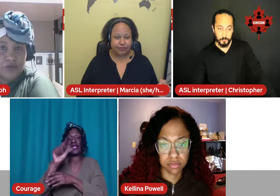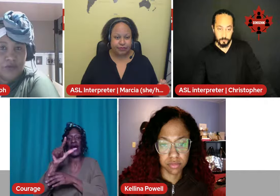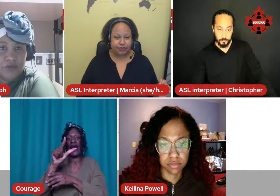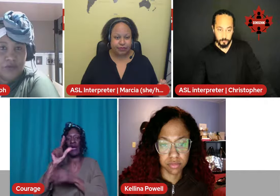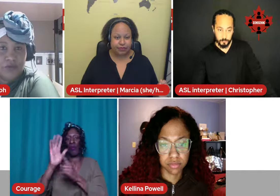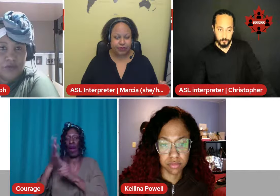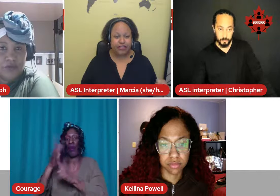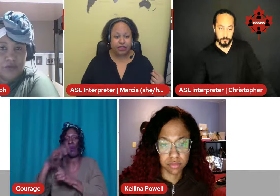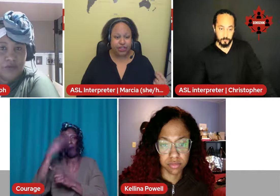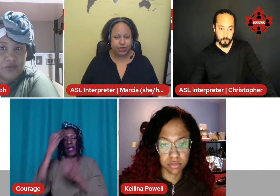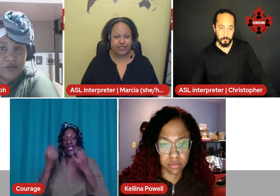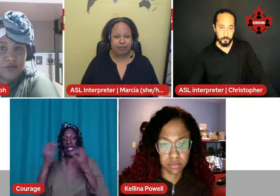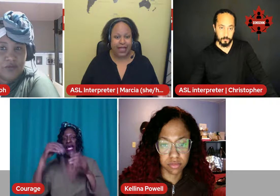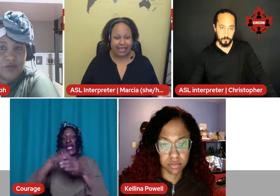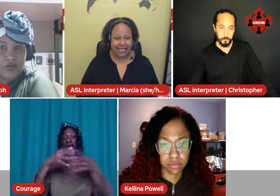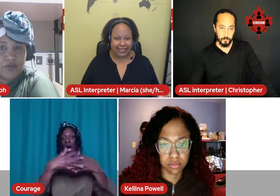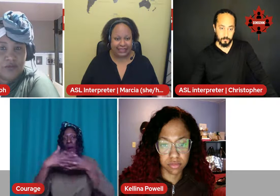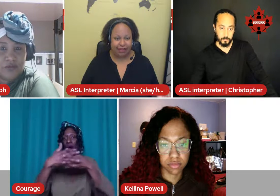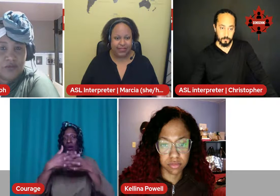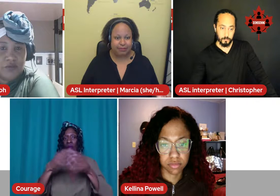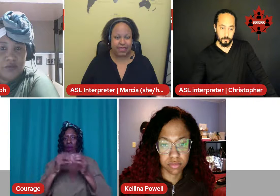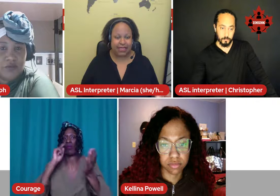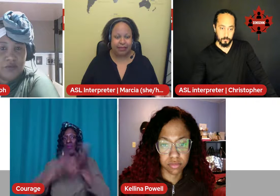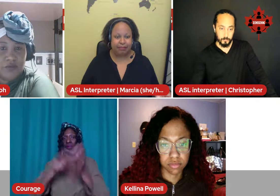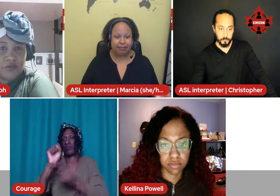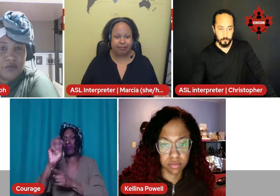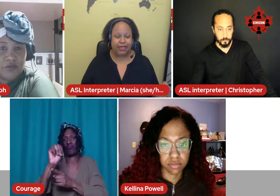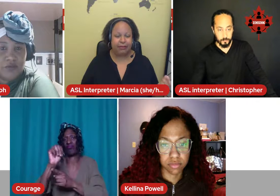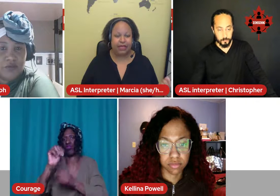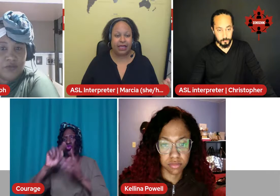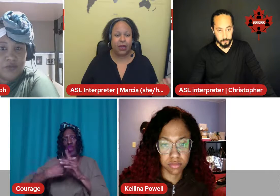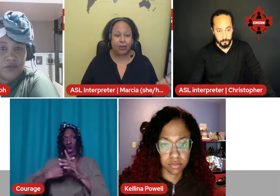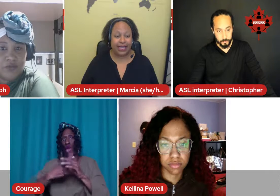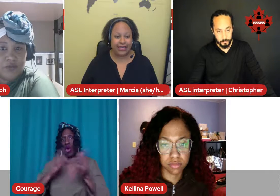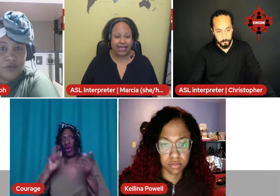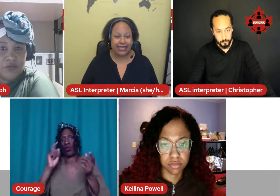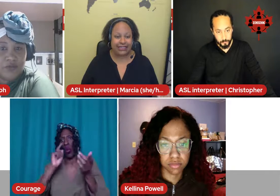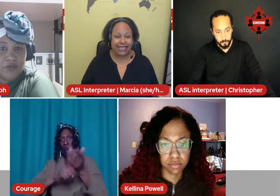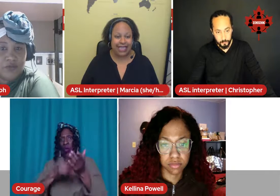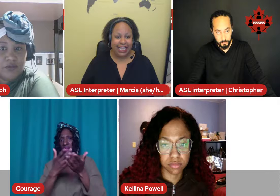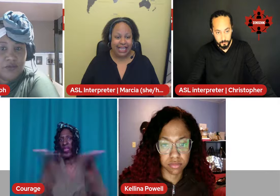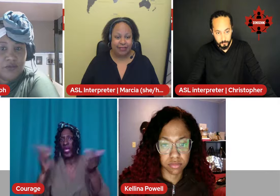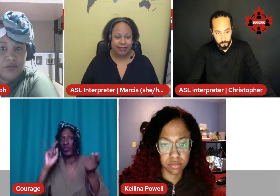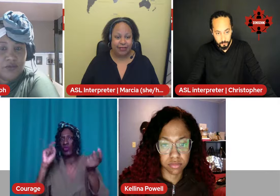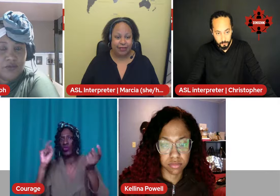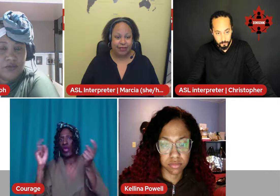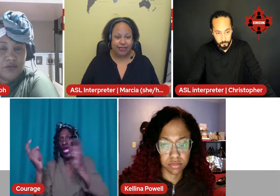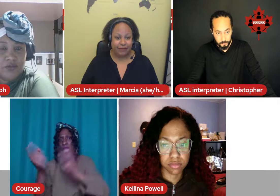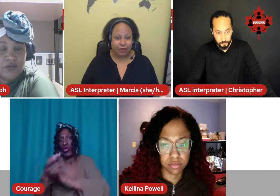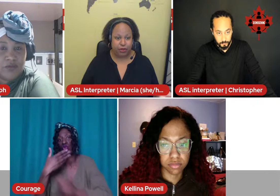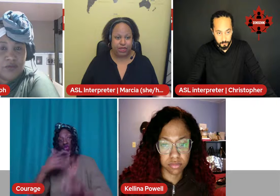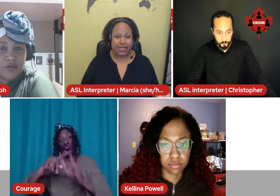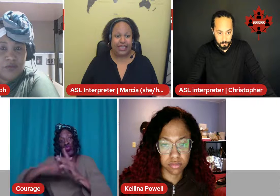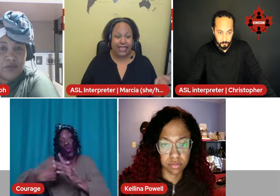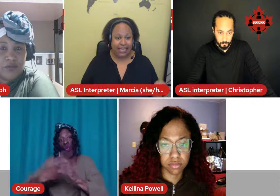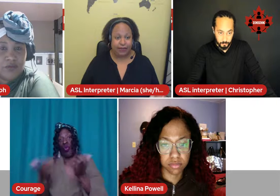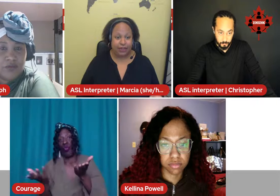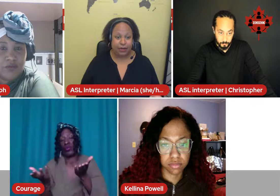And there's the use of black ASL that's beginning, becoming recognized in the deaf community in the